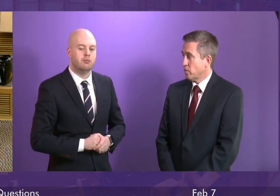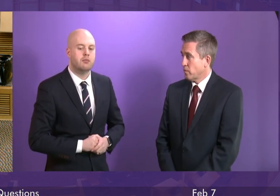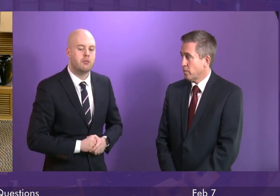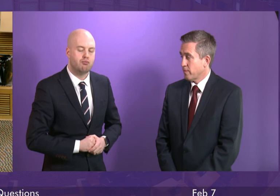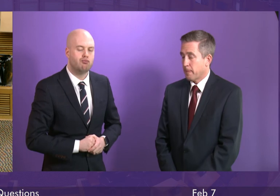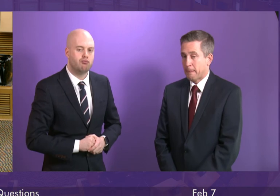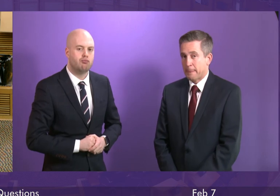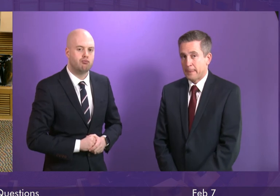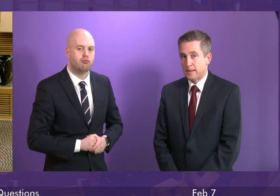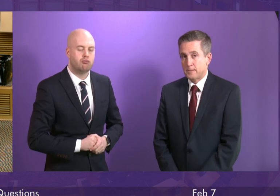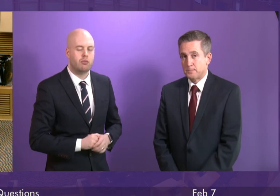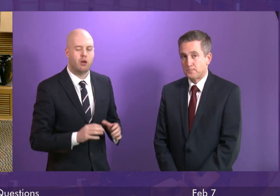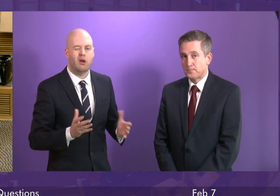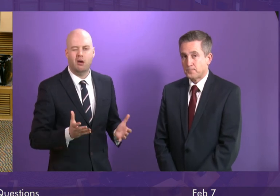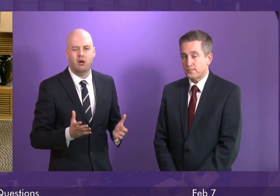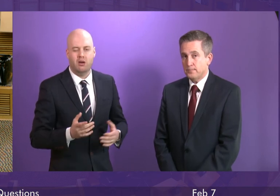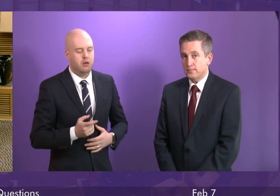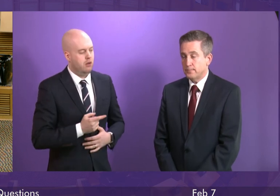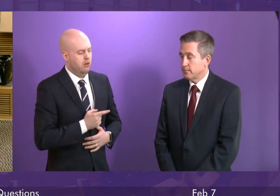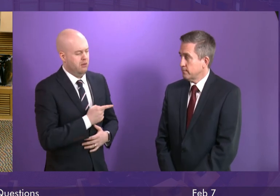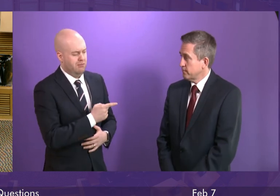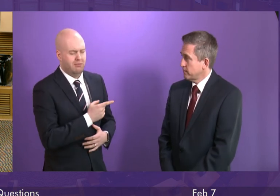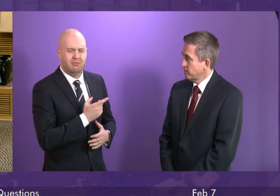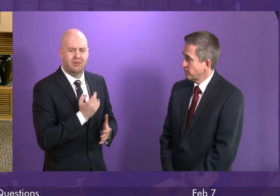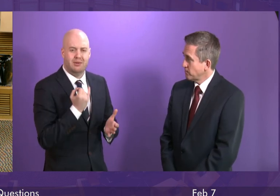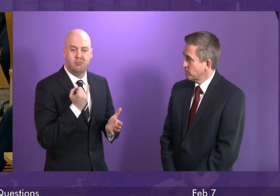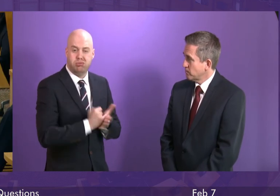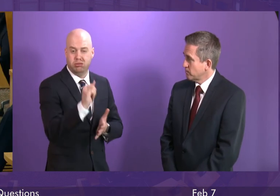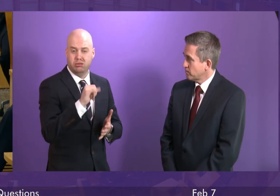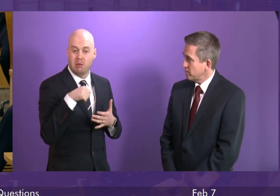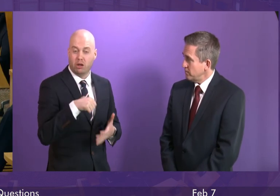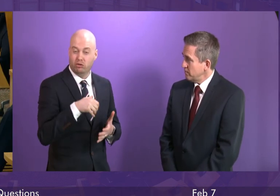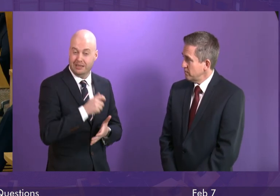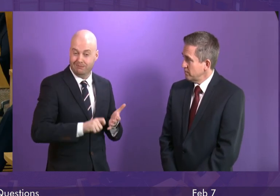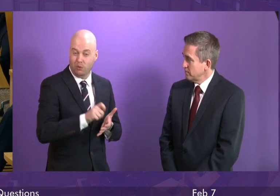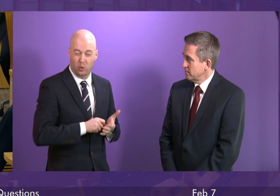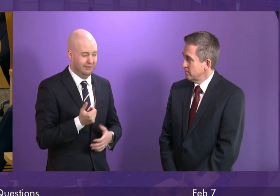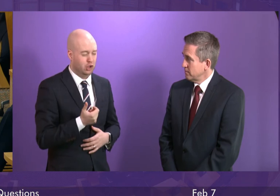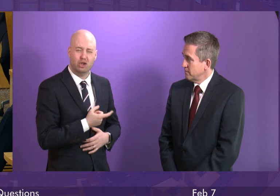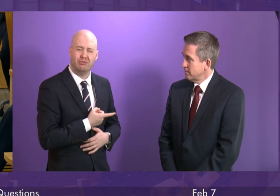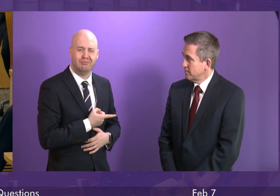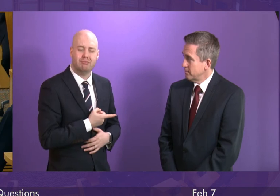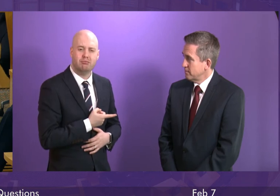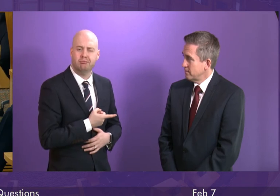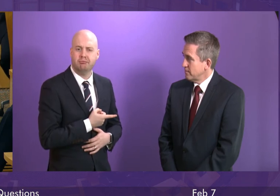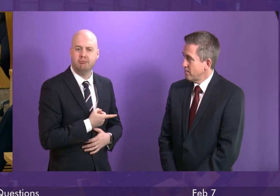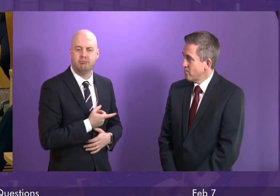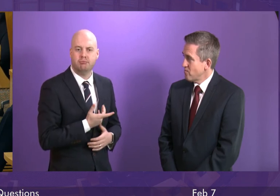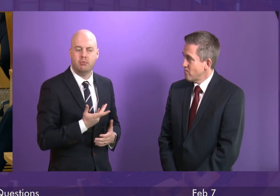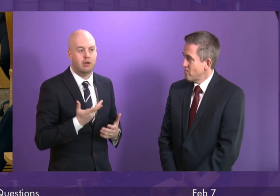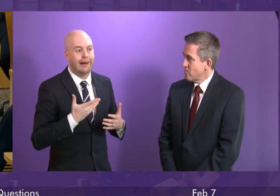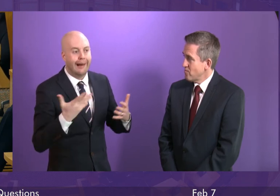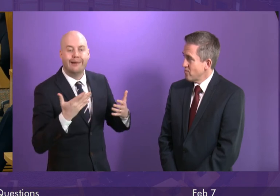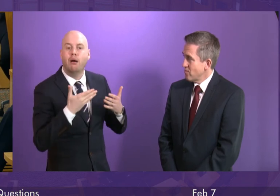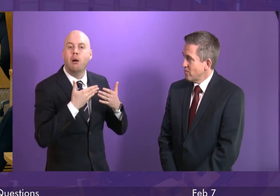From somebody who voted against the Budget and against the provision of any public funding